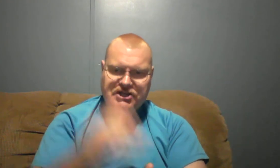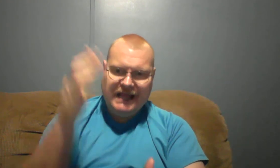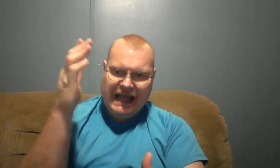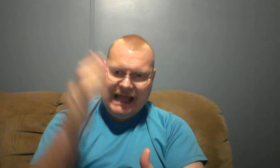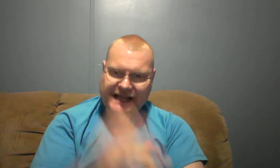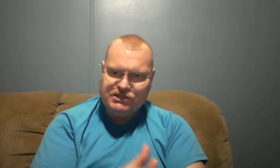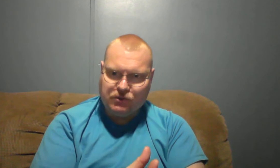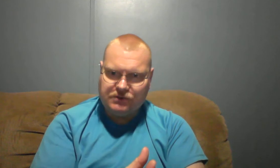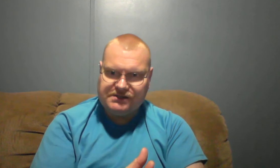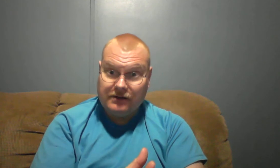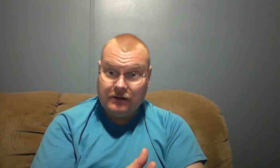angels